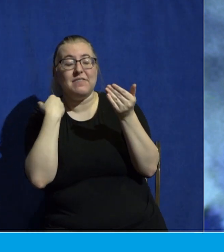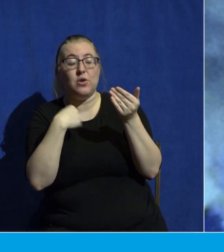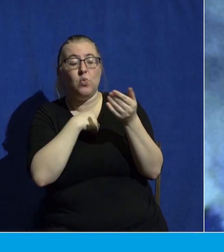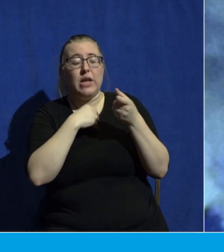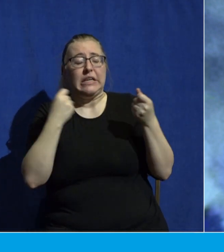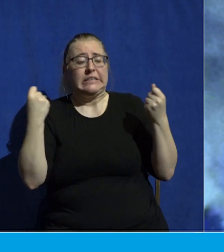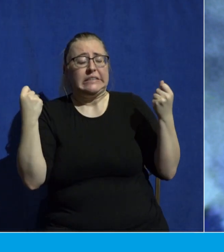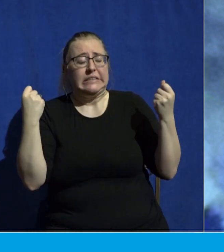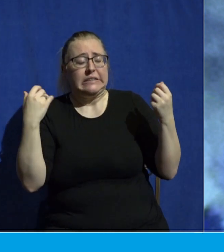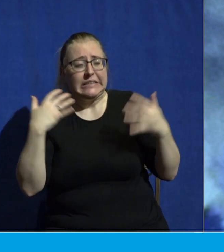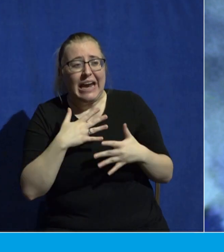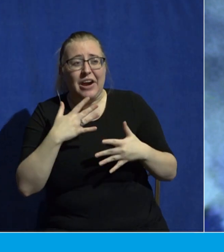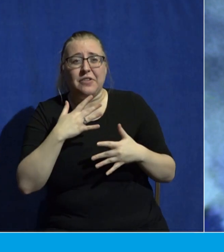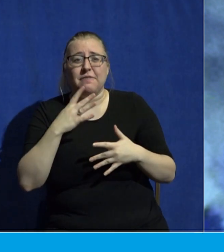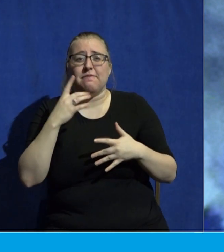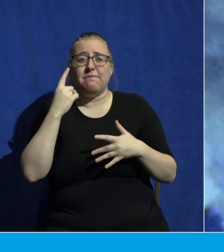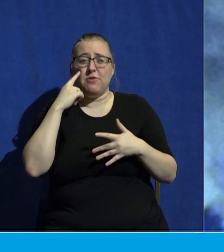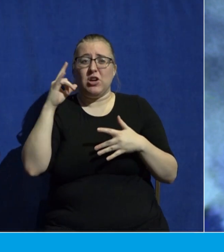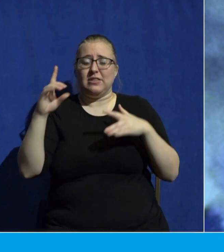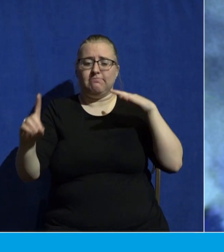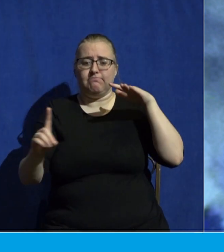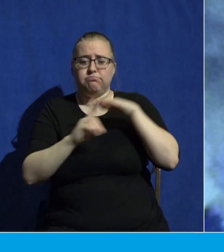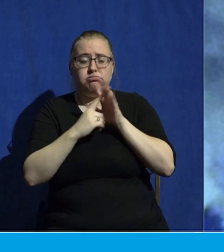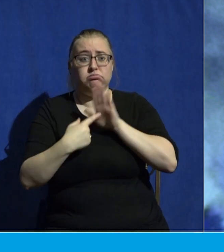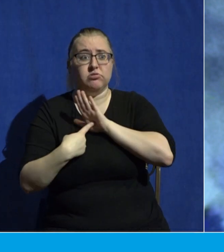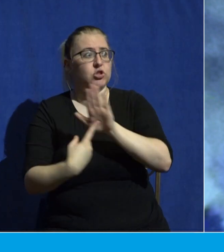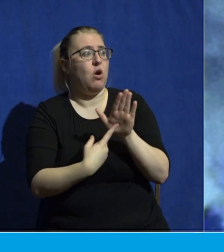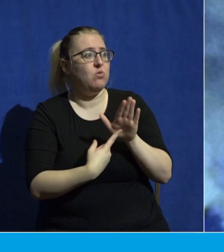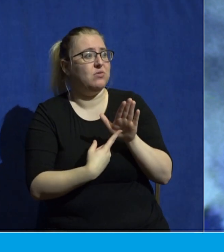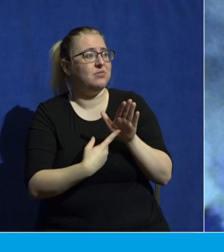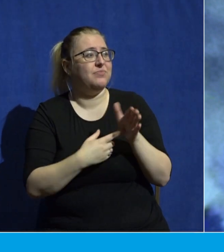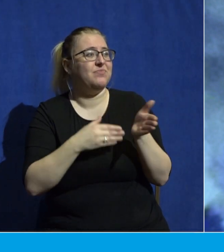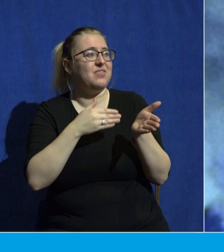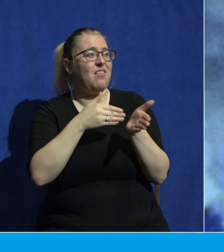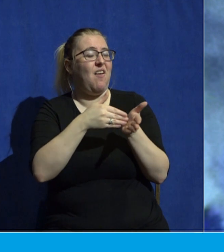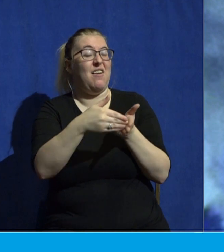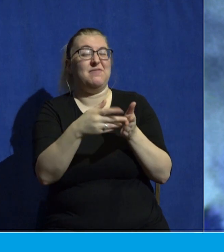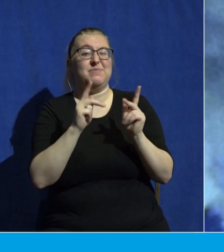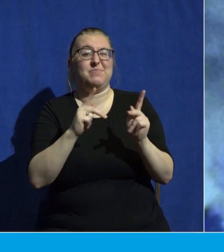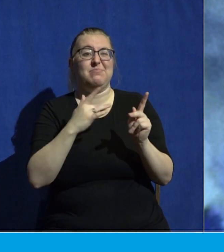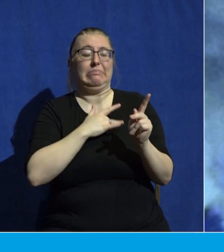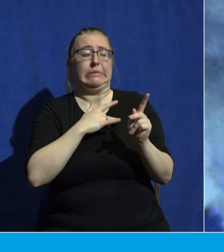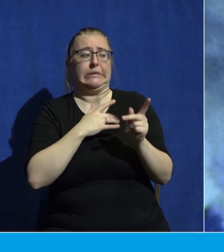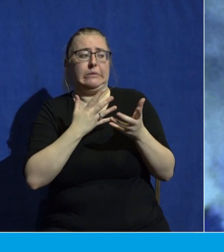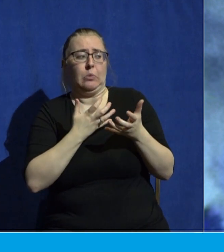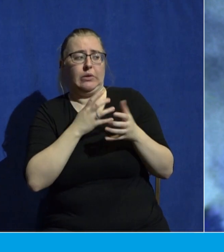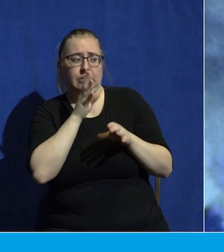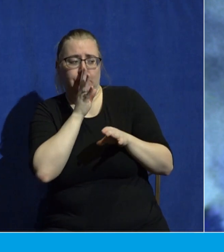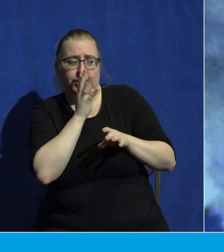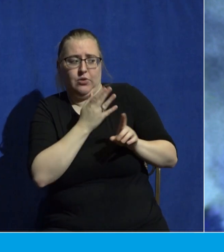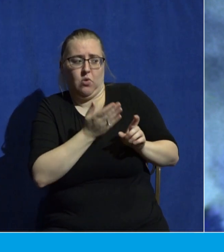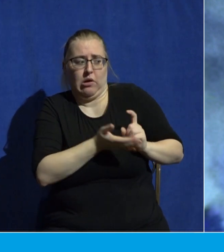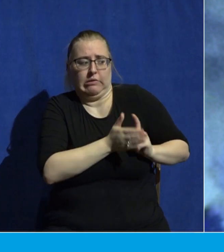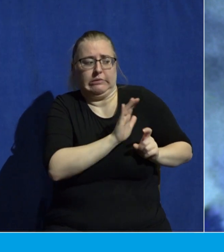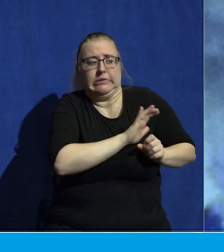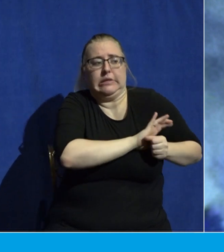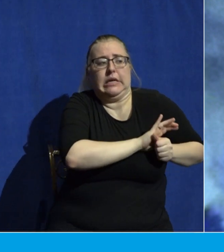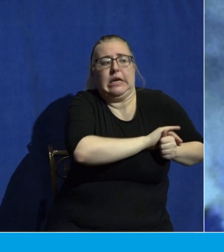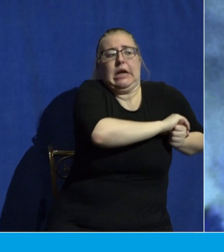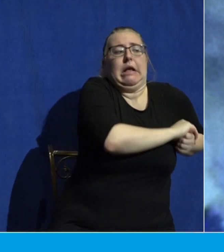it to come to the light. And too often, people try to ignore this reality. They try to cover up and just not think about it. They try